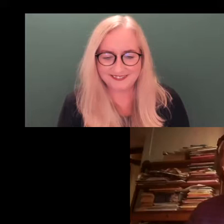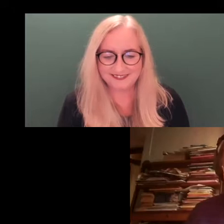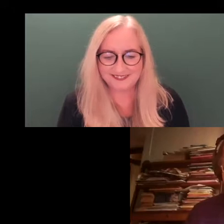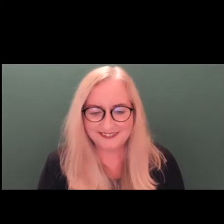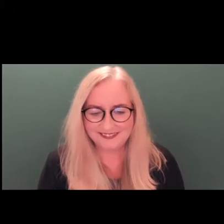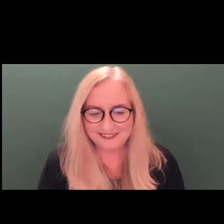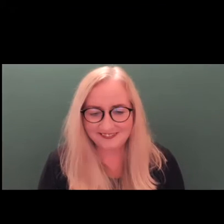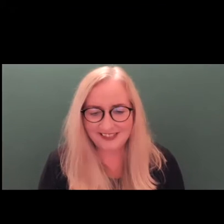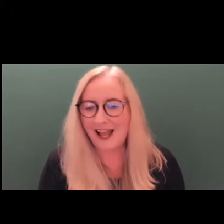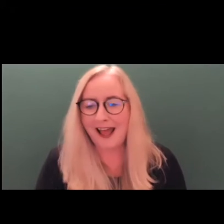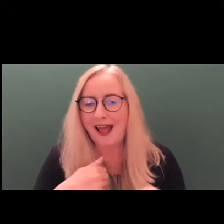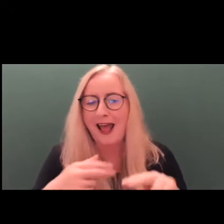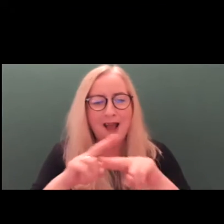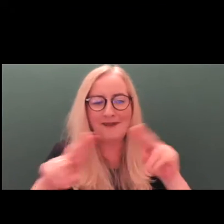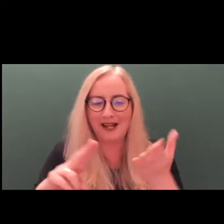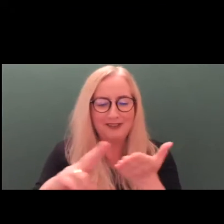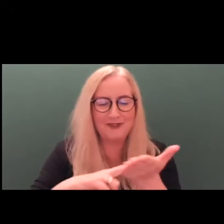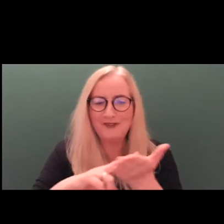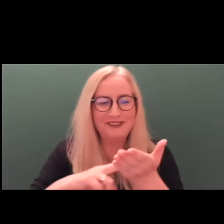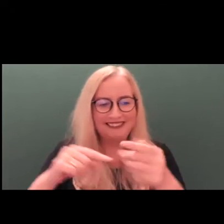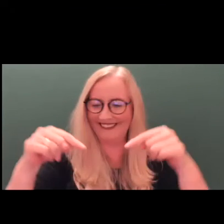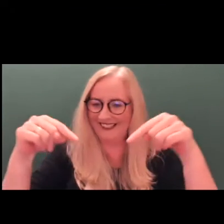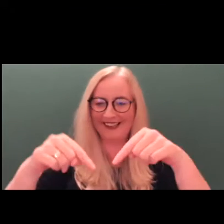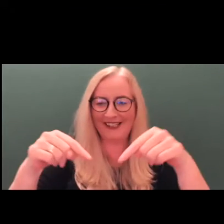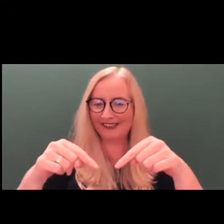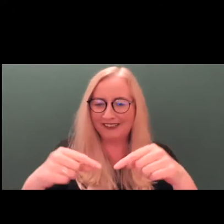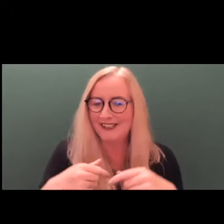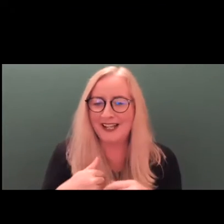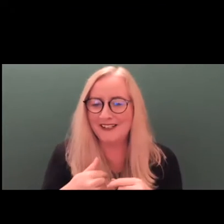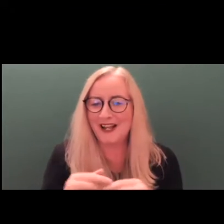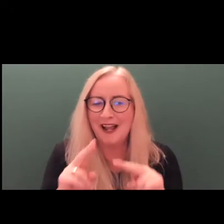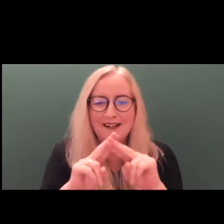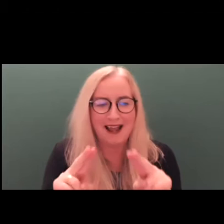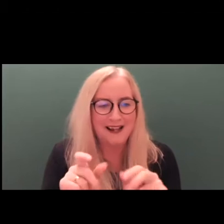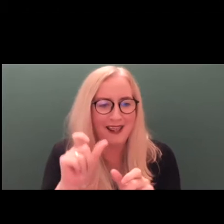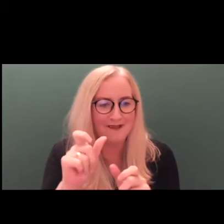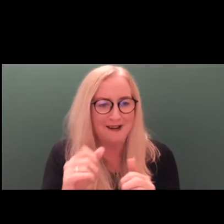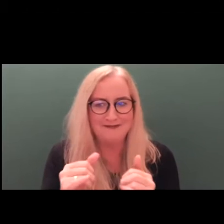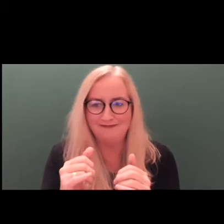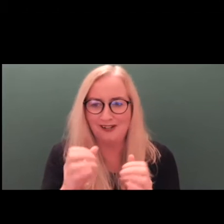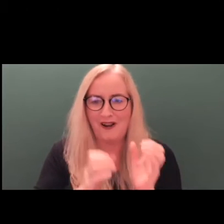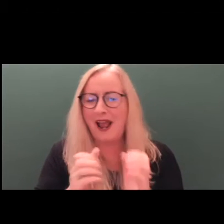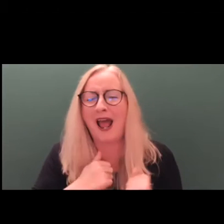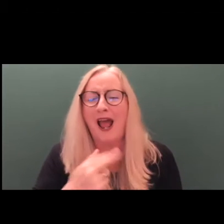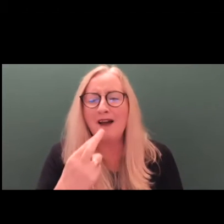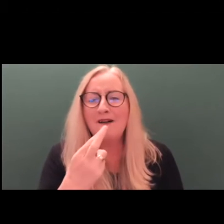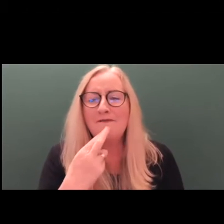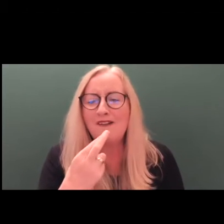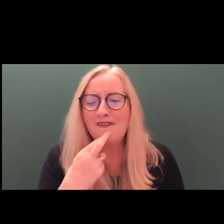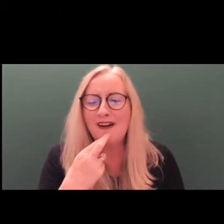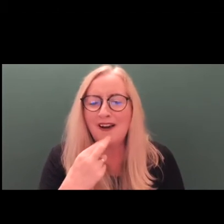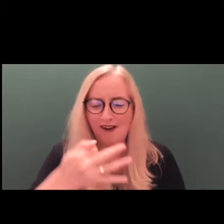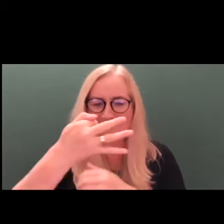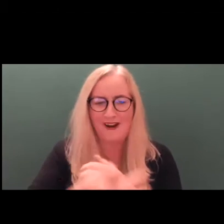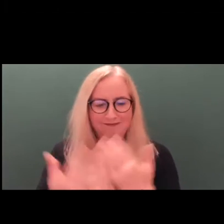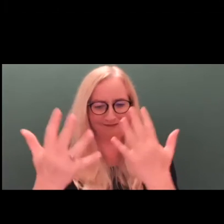I'm not very used to this. I'm a bit uncomfortable in talking this way. I prefer to talk in front of an